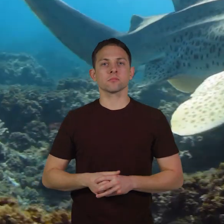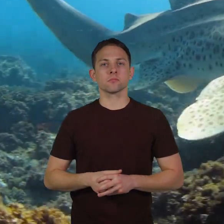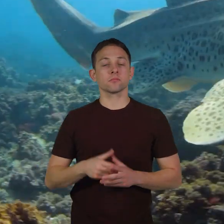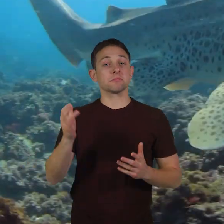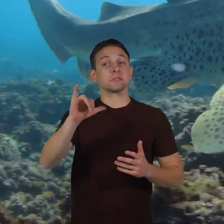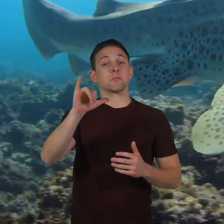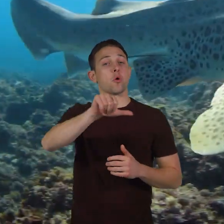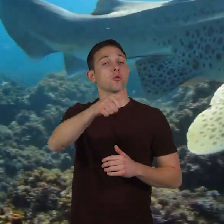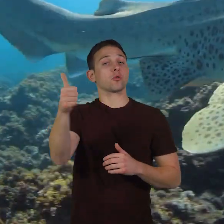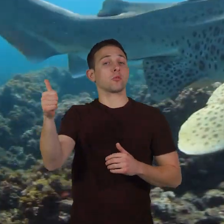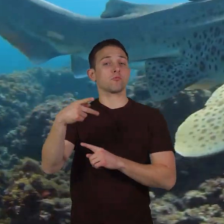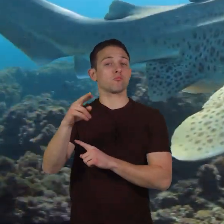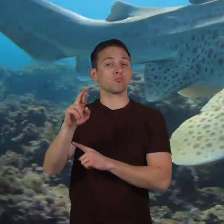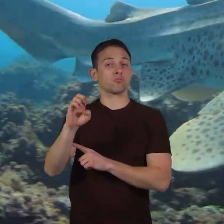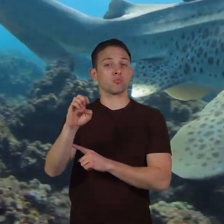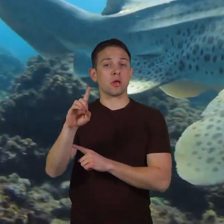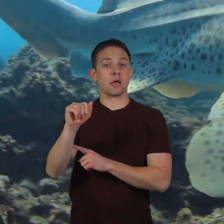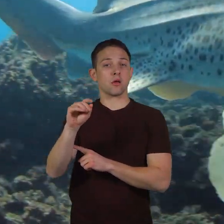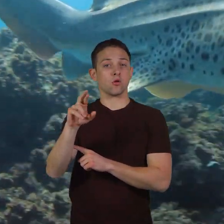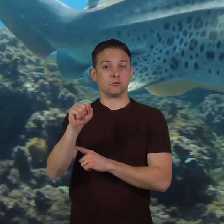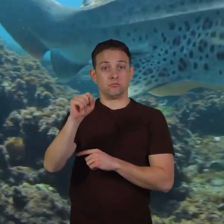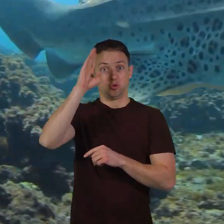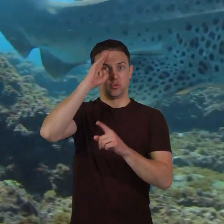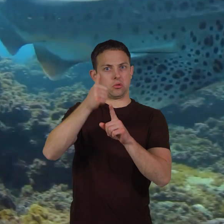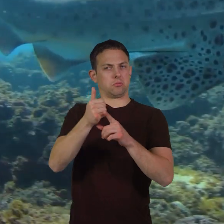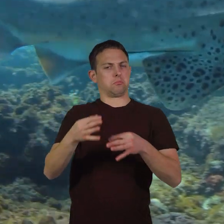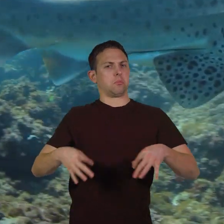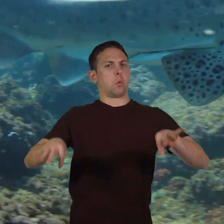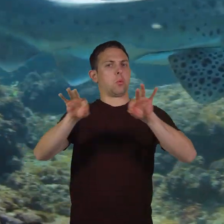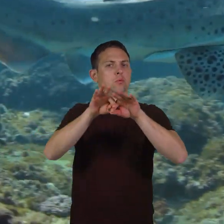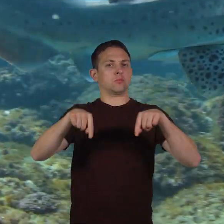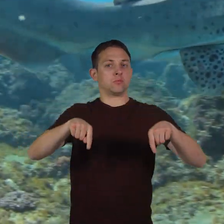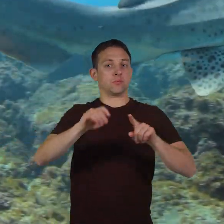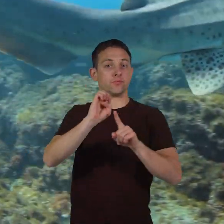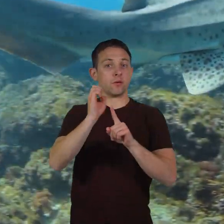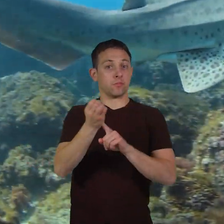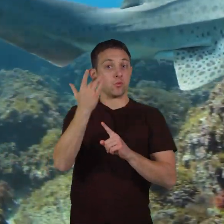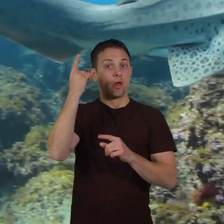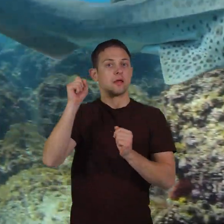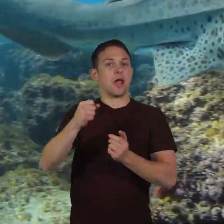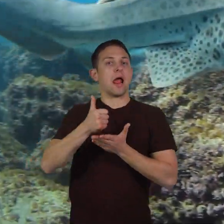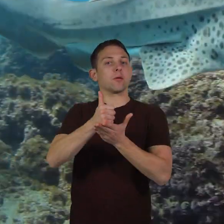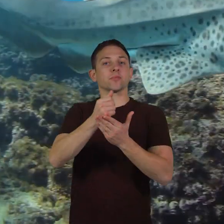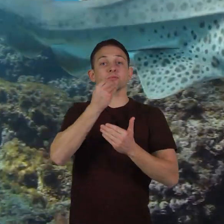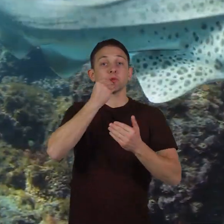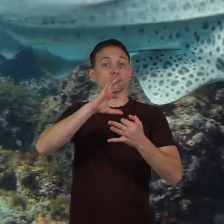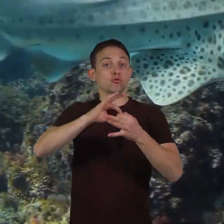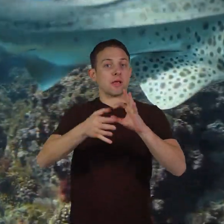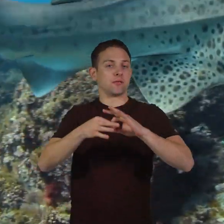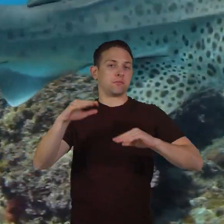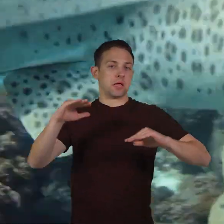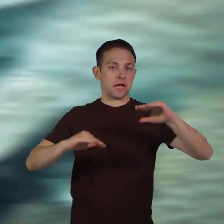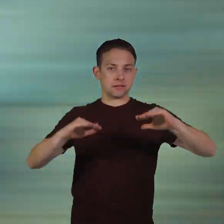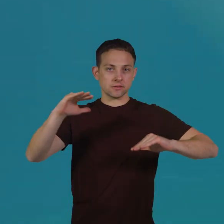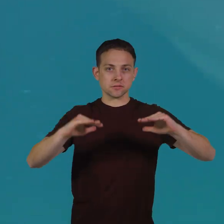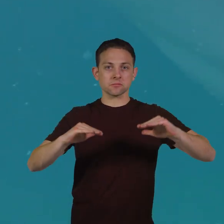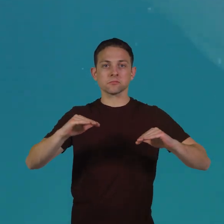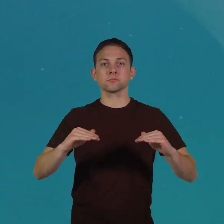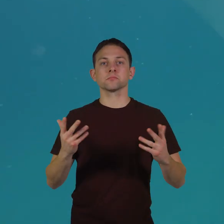other apex predators, sharks are important to the environment because they help keep the food chain in balance. They eat